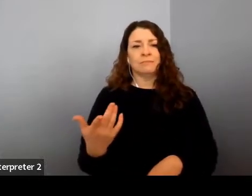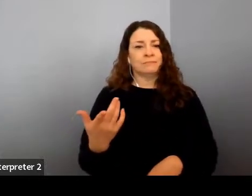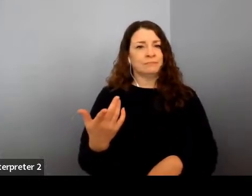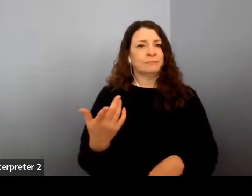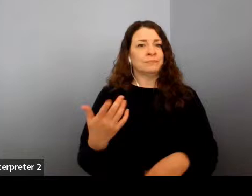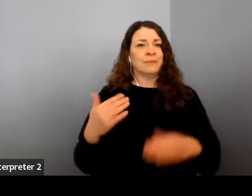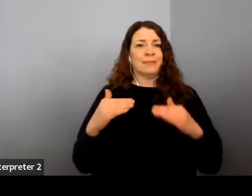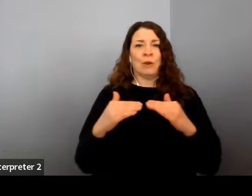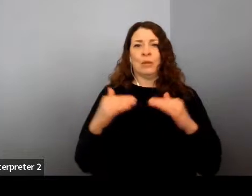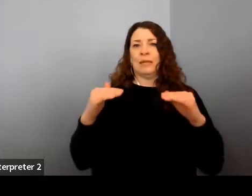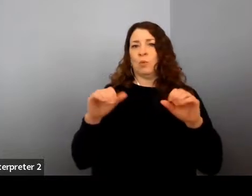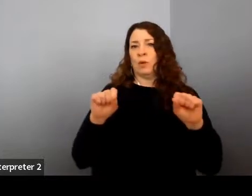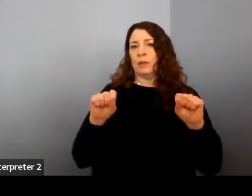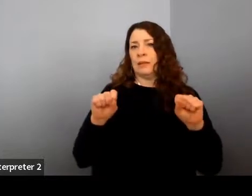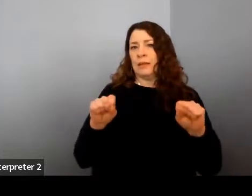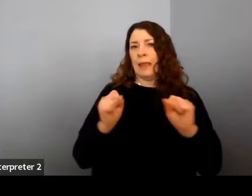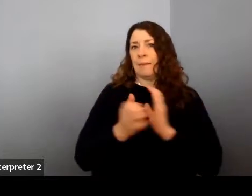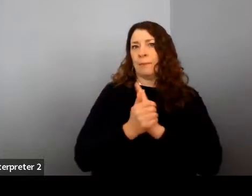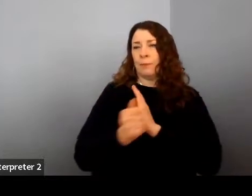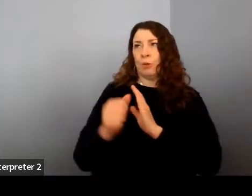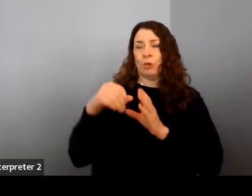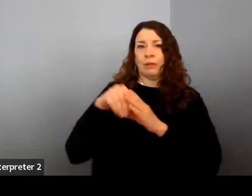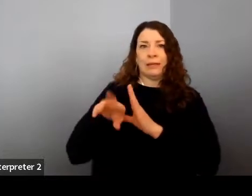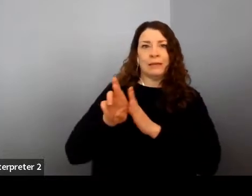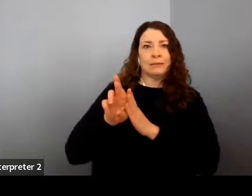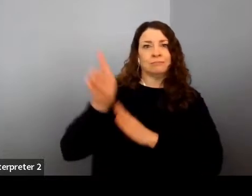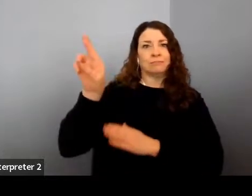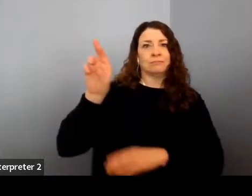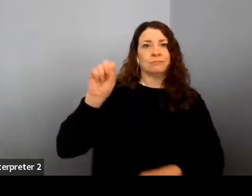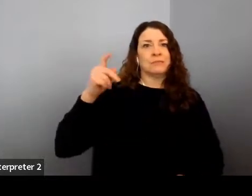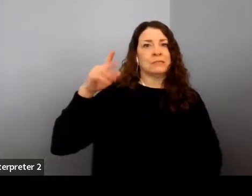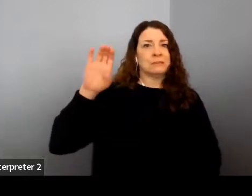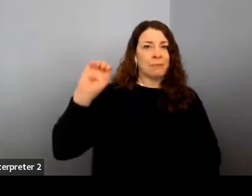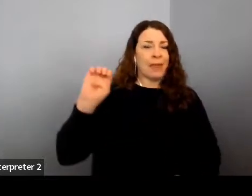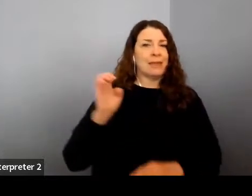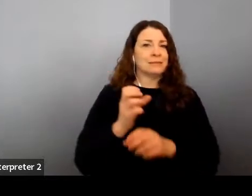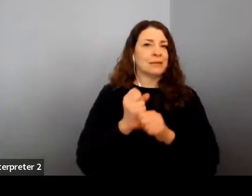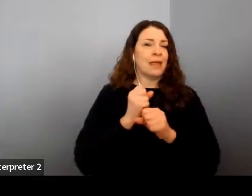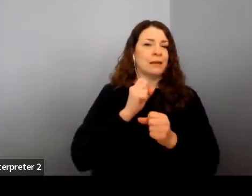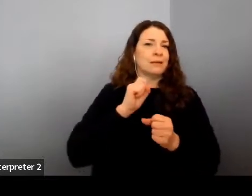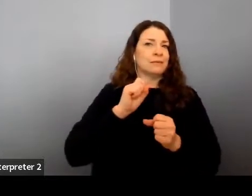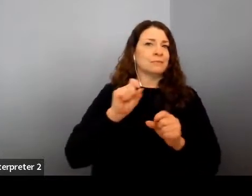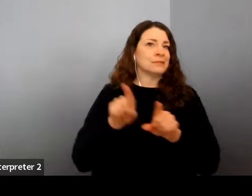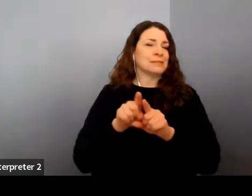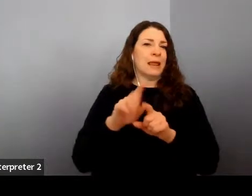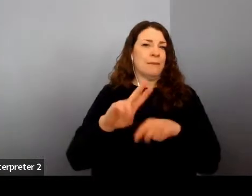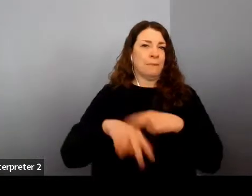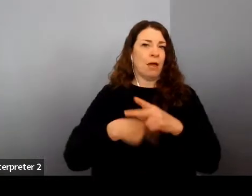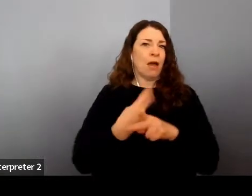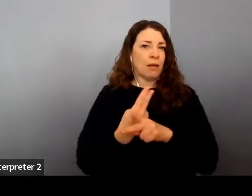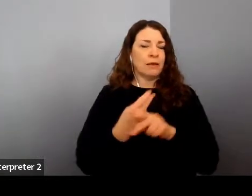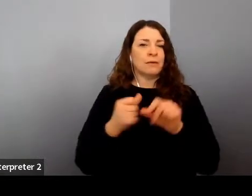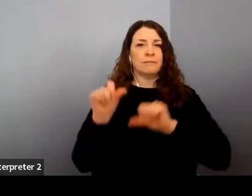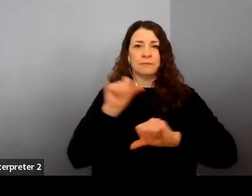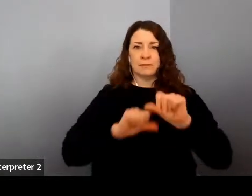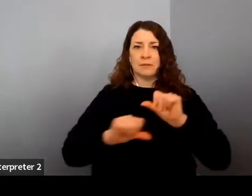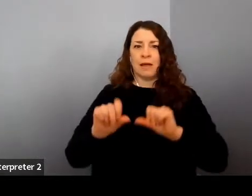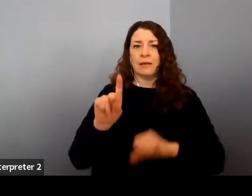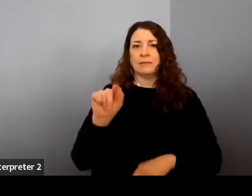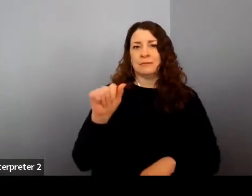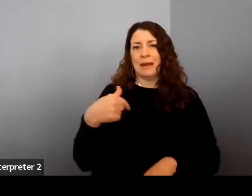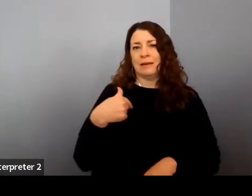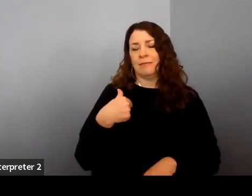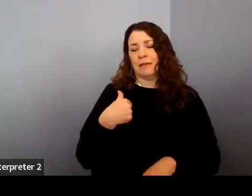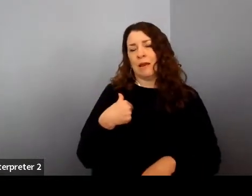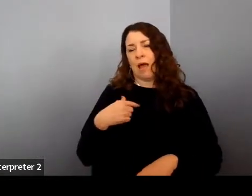in space, they would have gotten, you know, just as wonderful science data as I was able to do. And so I think for